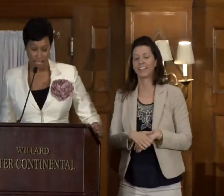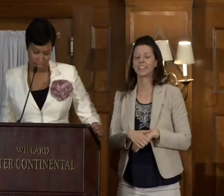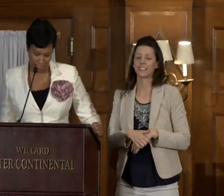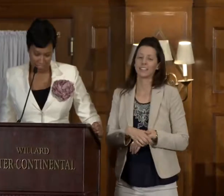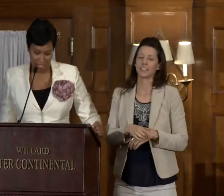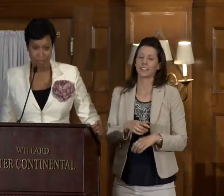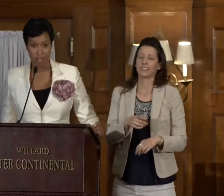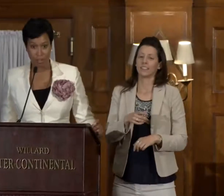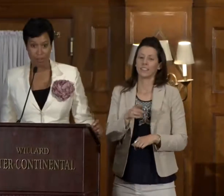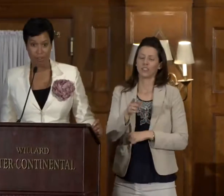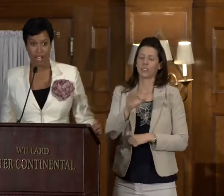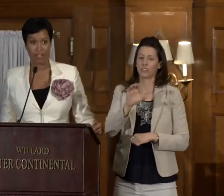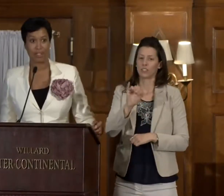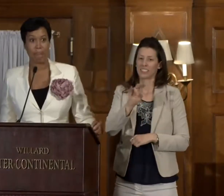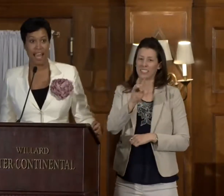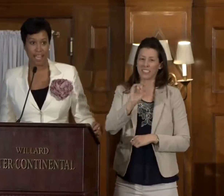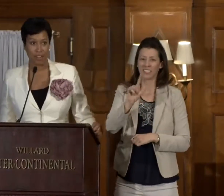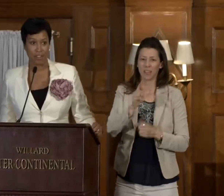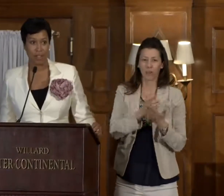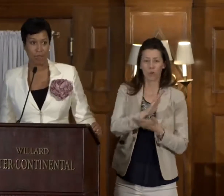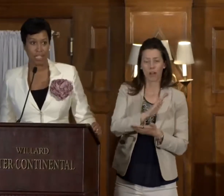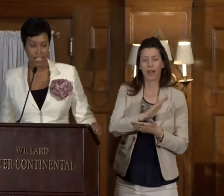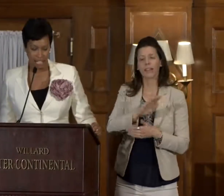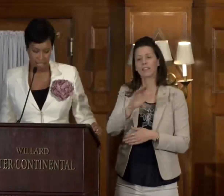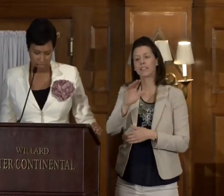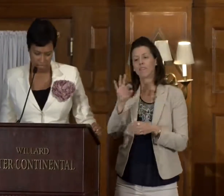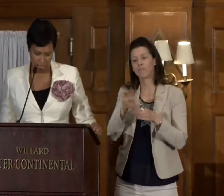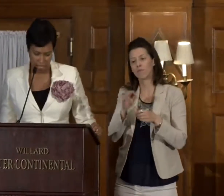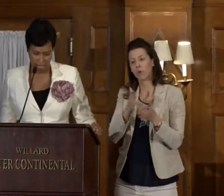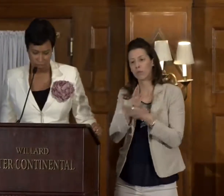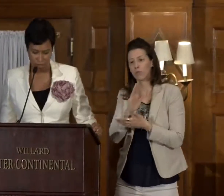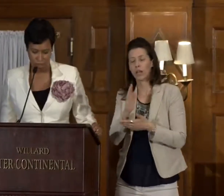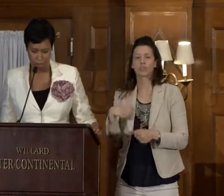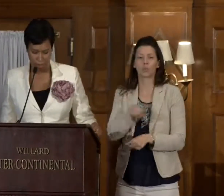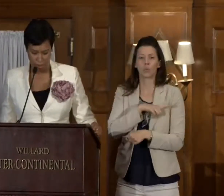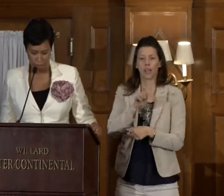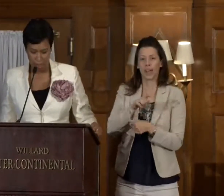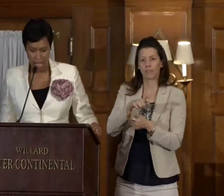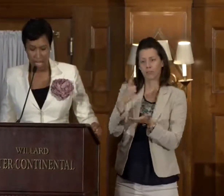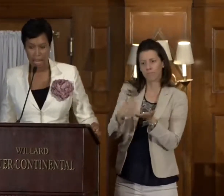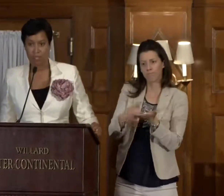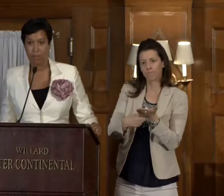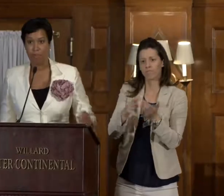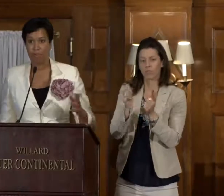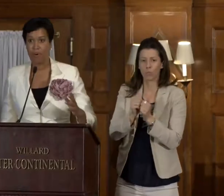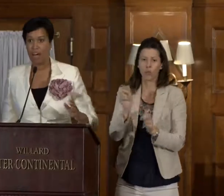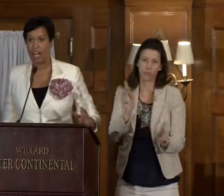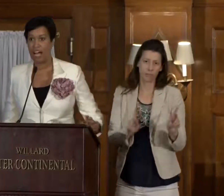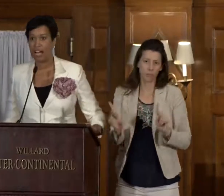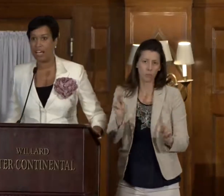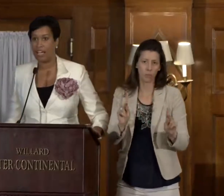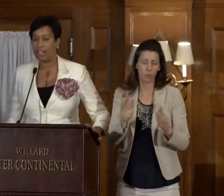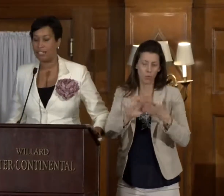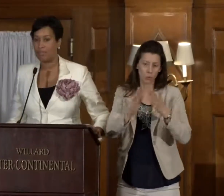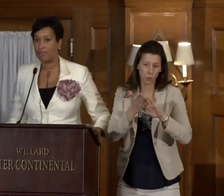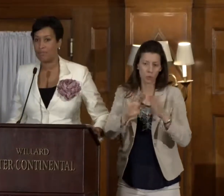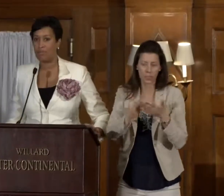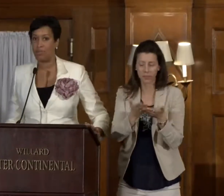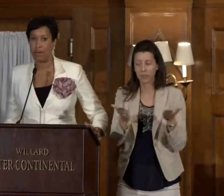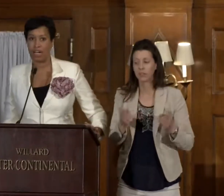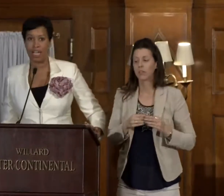civil rights and voting rights matter that we need to take to the people. So before I